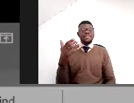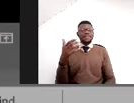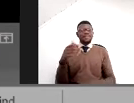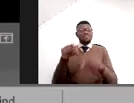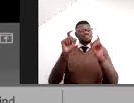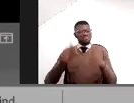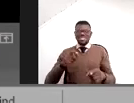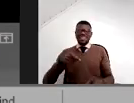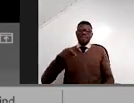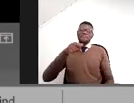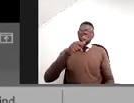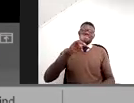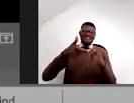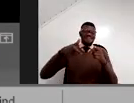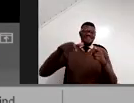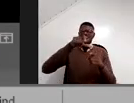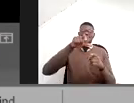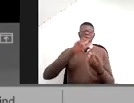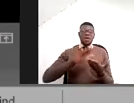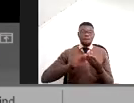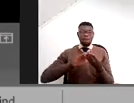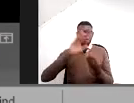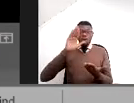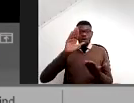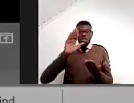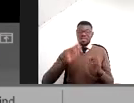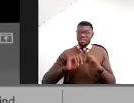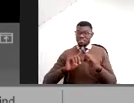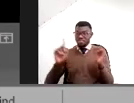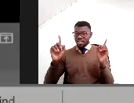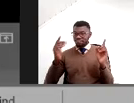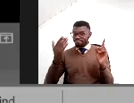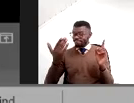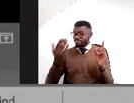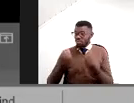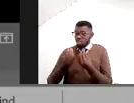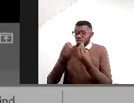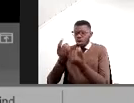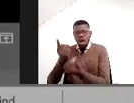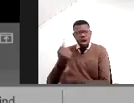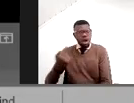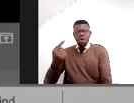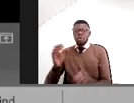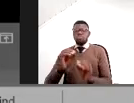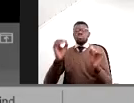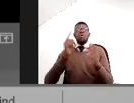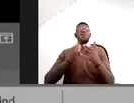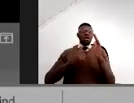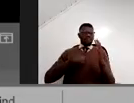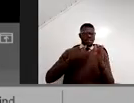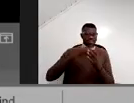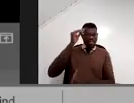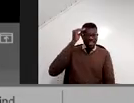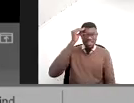more for it. This will happen, but that's not the only solution. What I learned, just to give you a